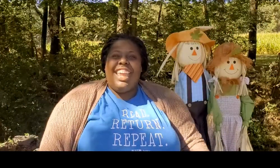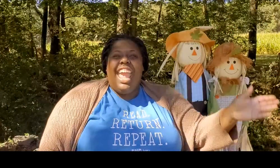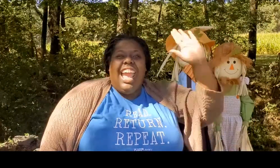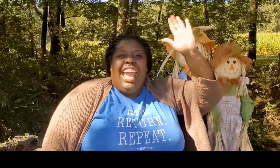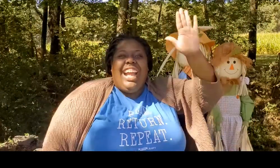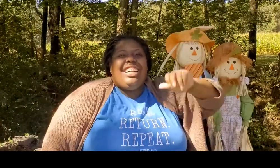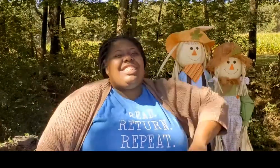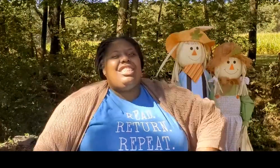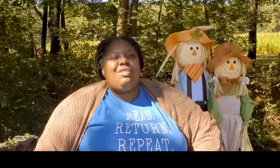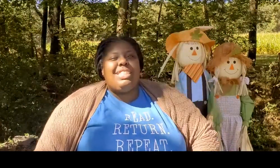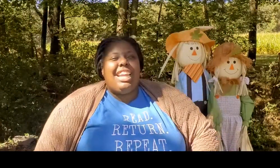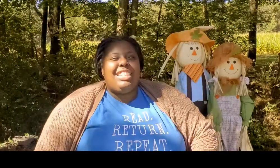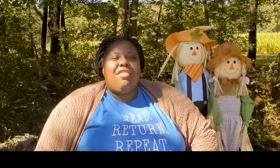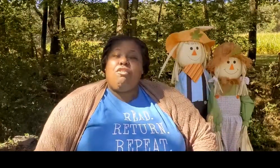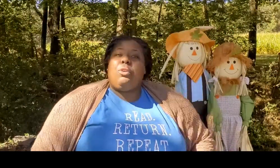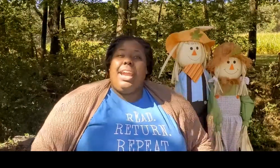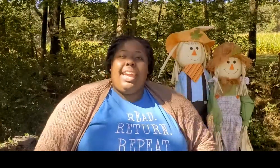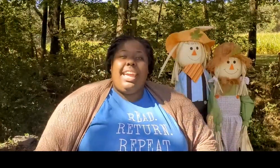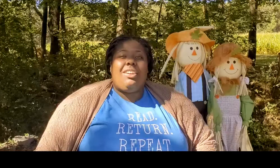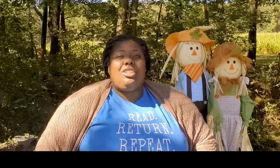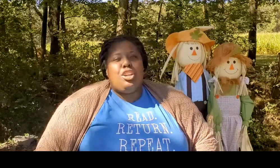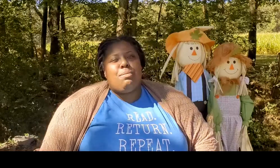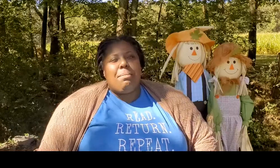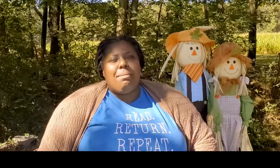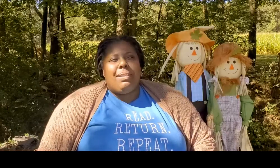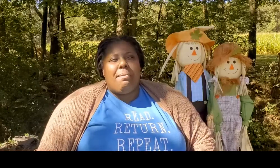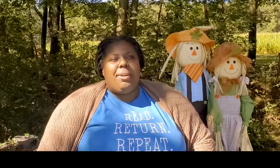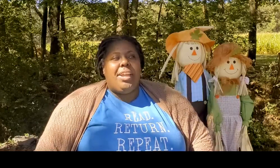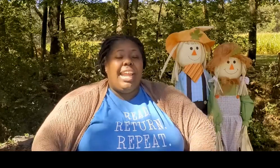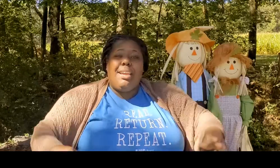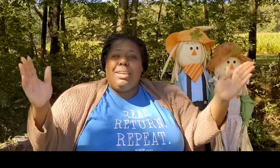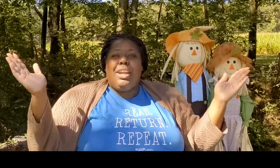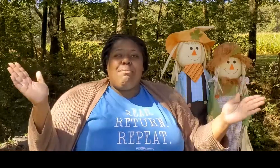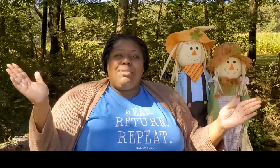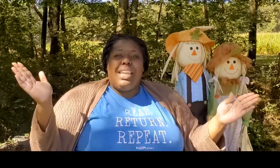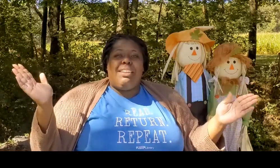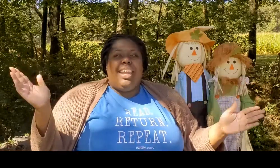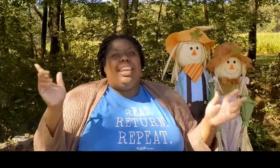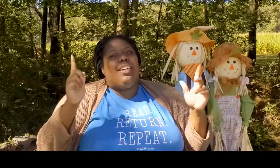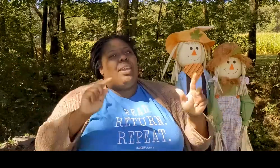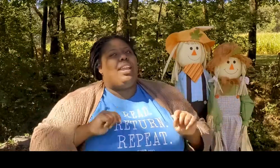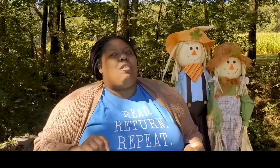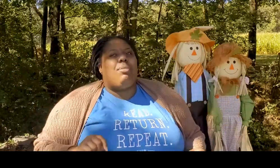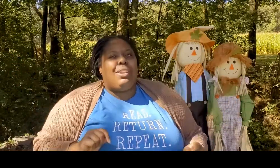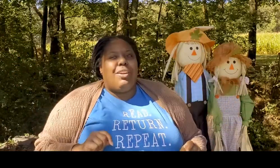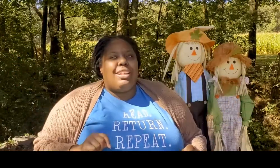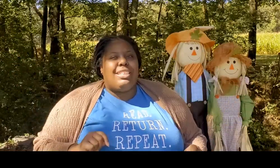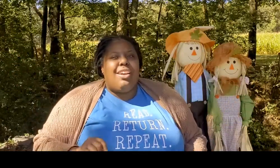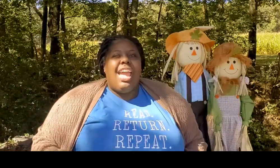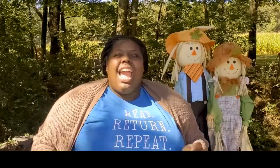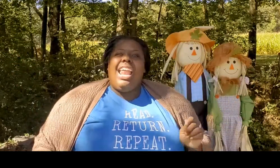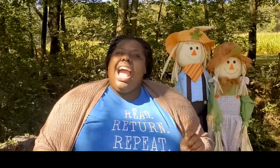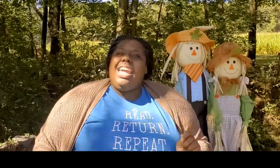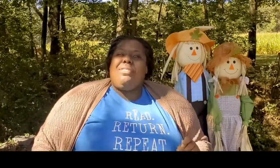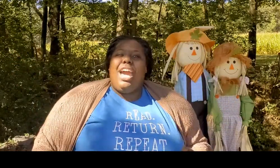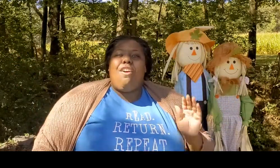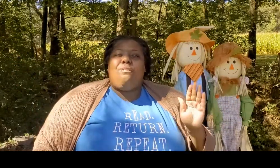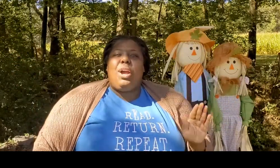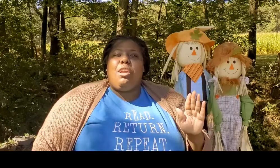Hey guys, this is Ms. AJ from the Crankhead County Jonesboro Public Library, and I'm here at Mootown today, located in Brooklyn, Arkansas, and I have got a farm